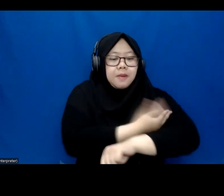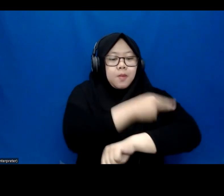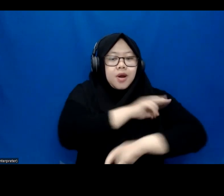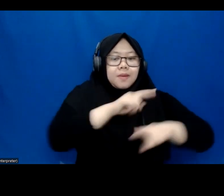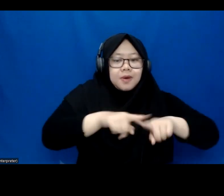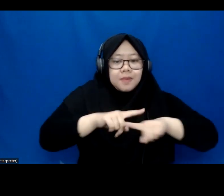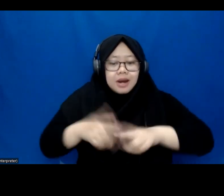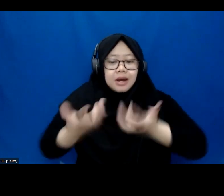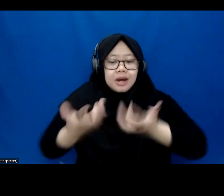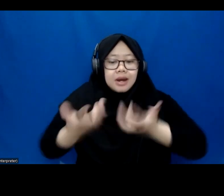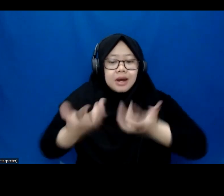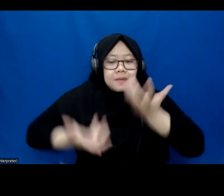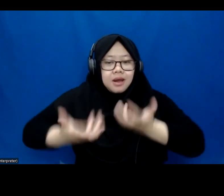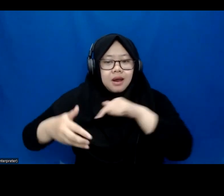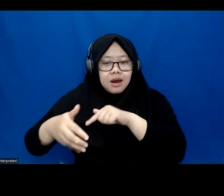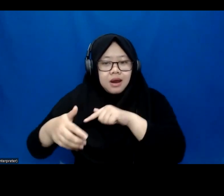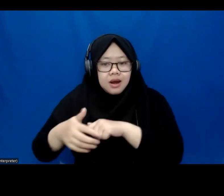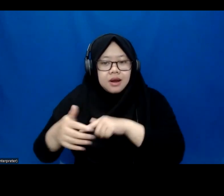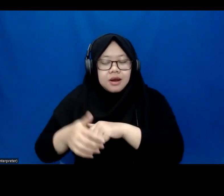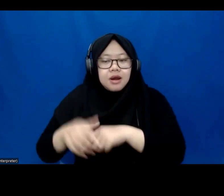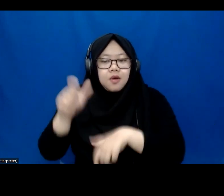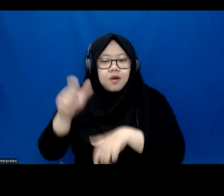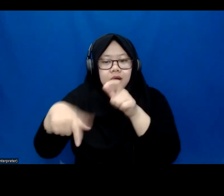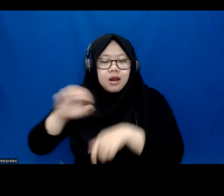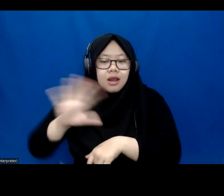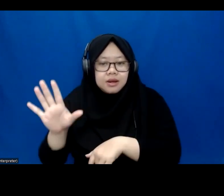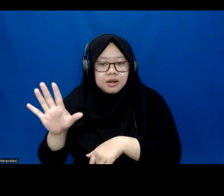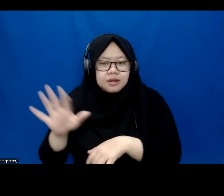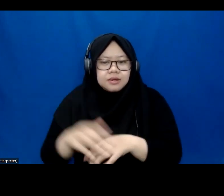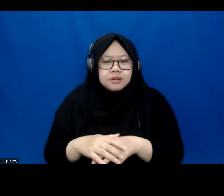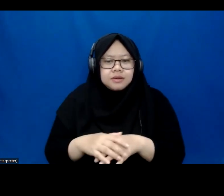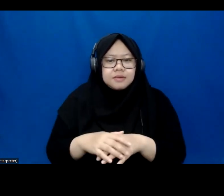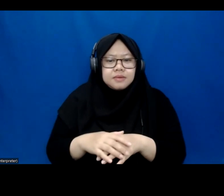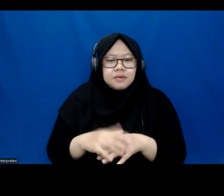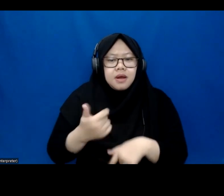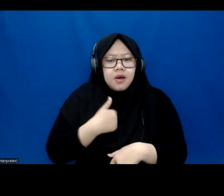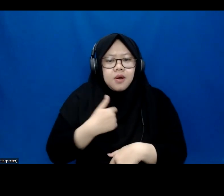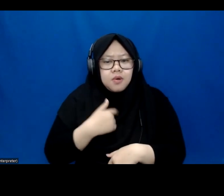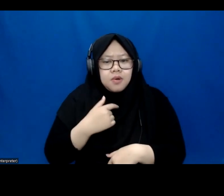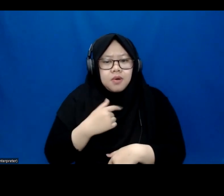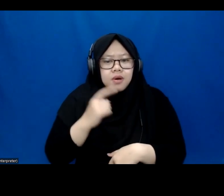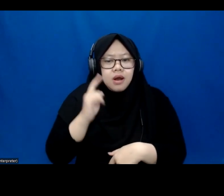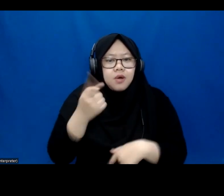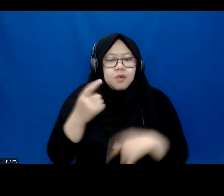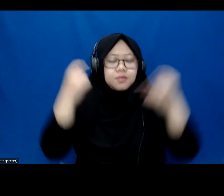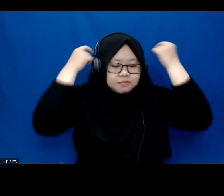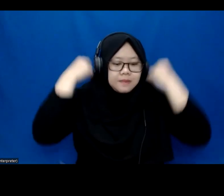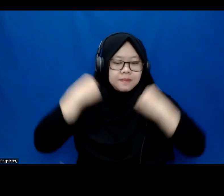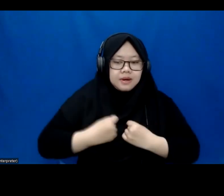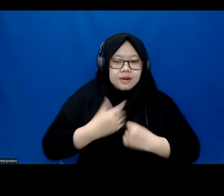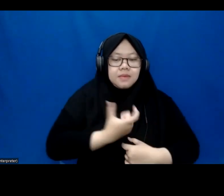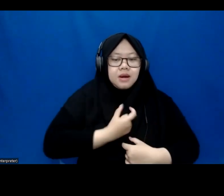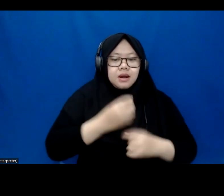-bodied friends, right? I mean, I've got a gold medal playing wheelchair, table tennis,